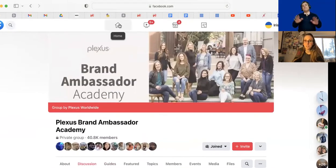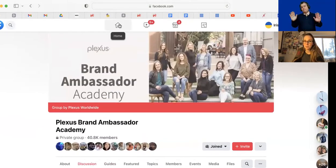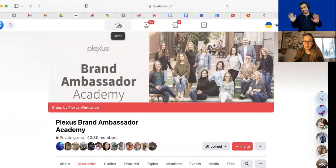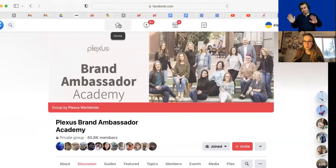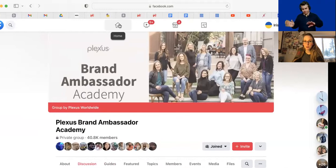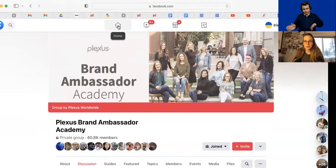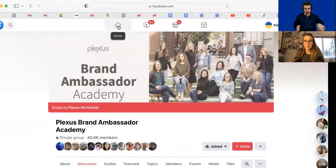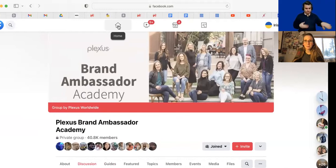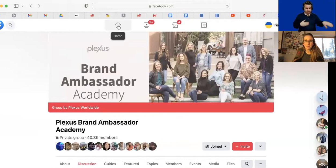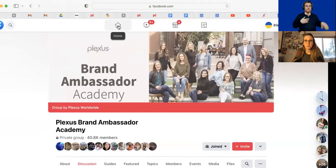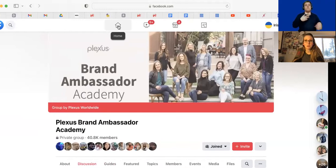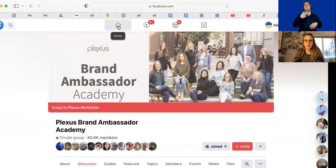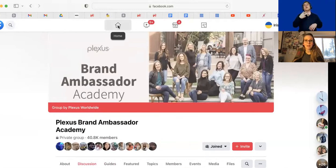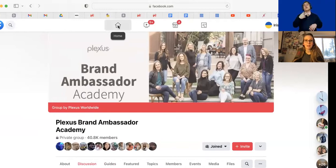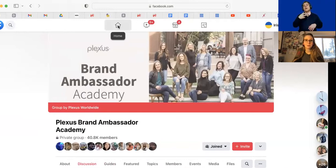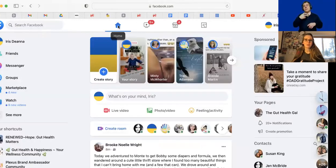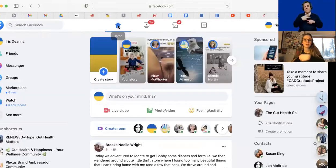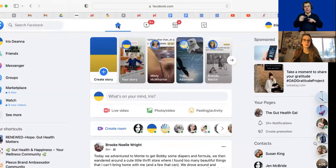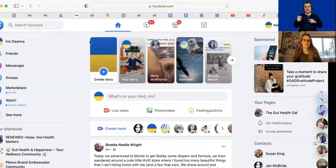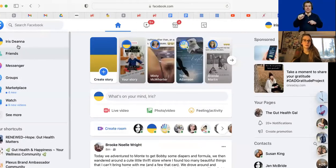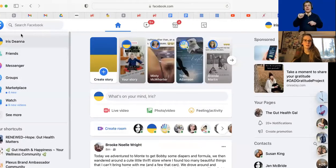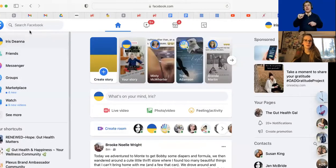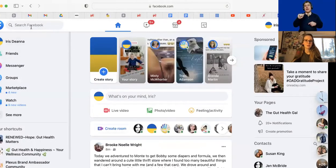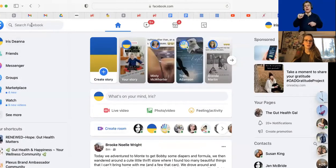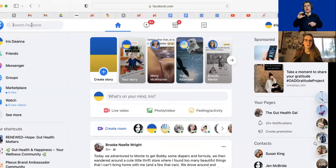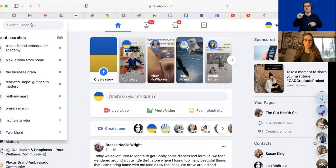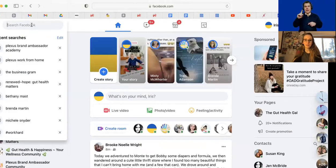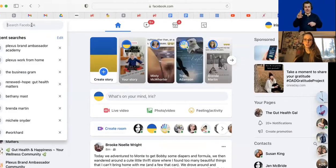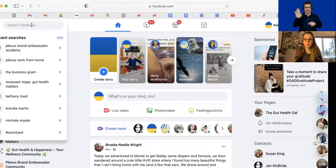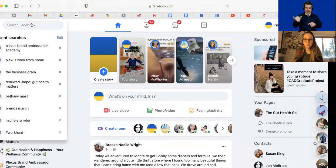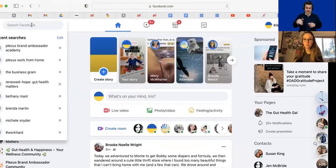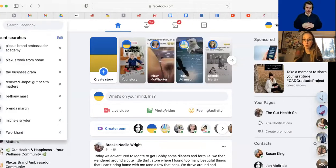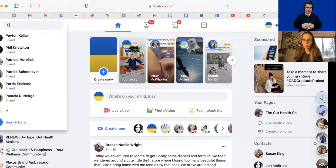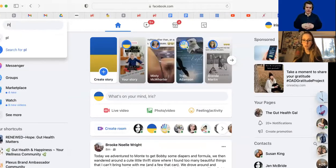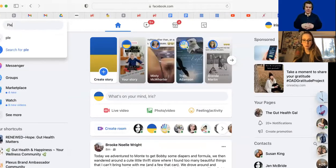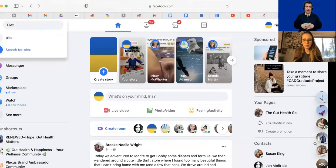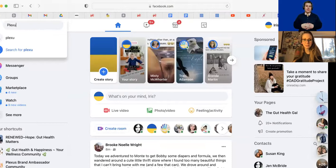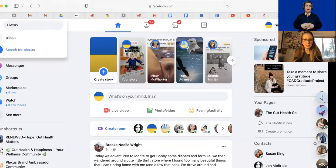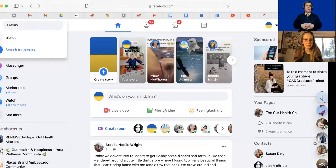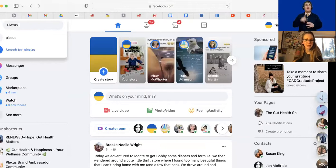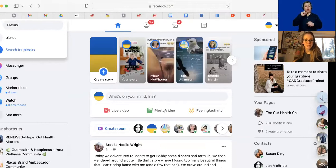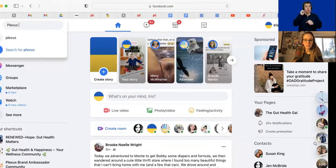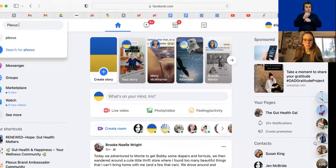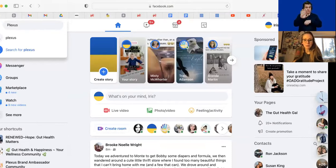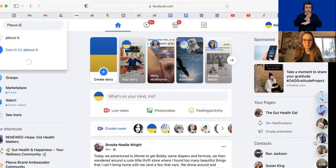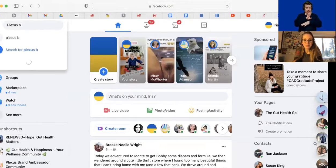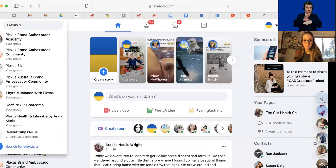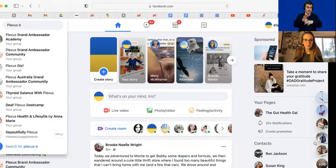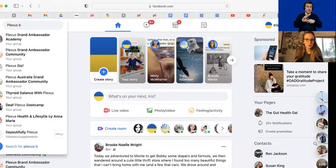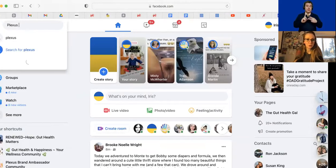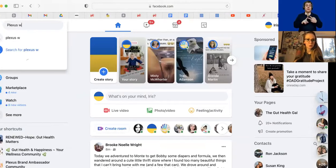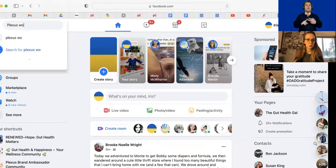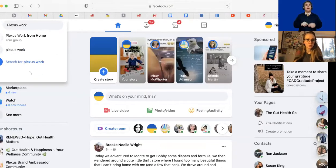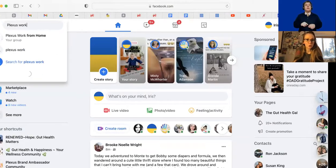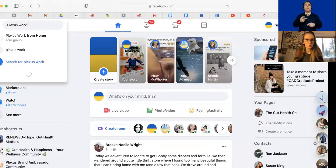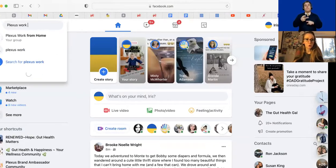That's the Plexus brand ambassador Academy. The next one for working your business is Plexus